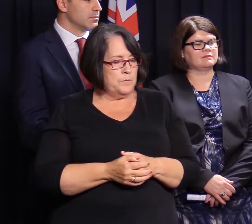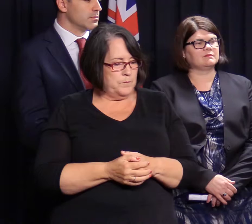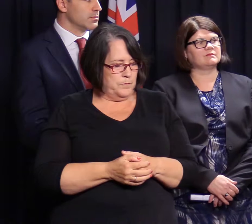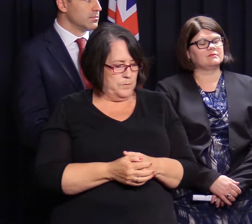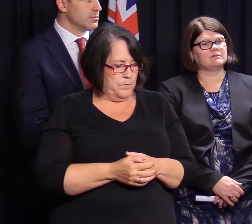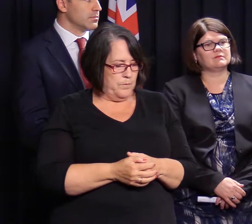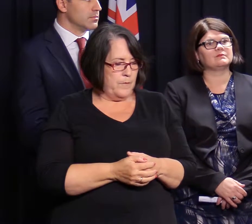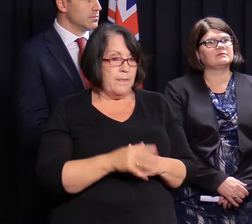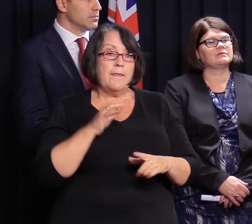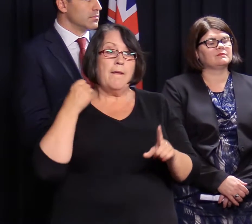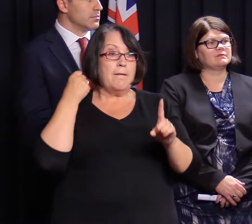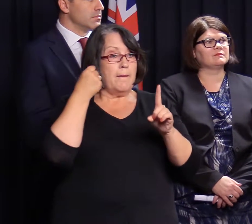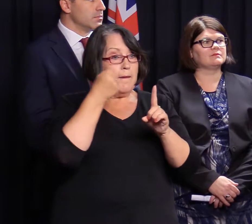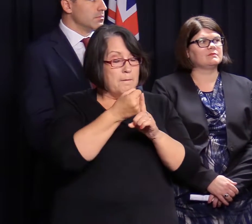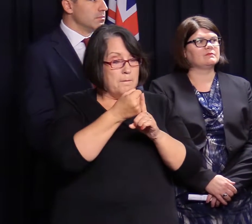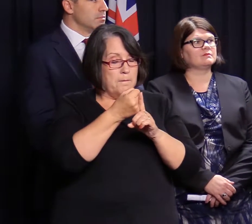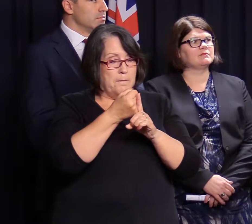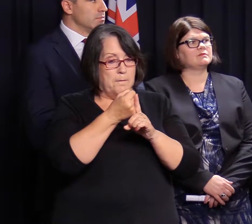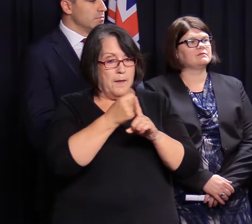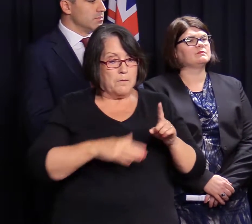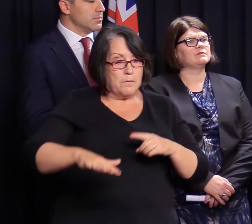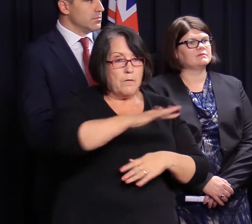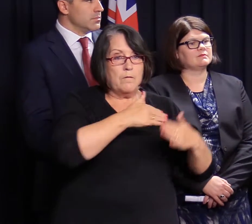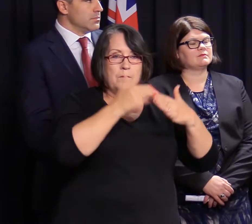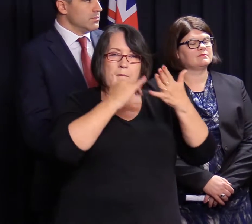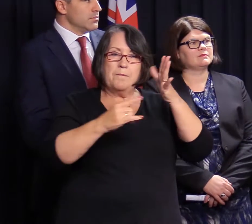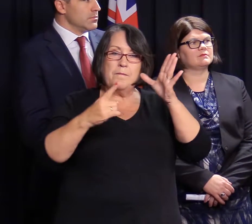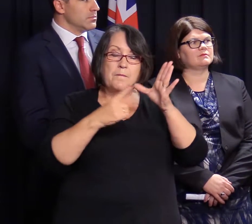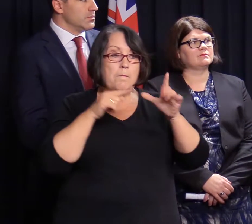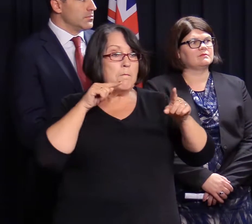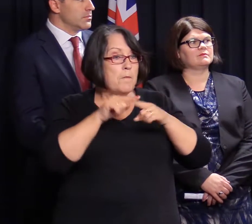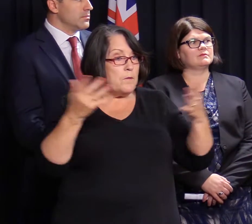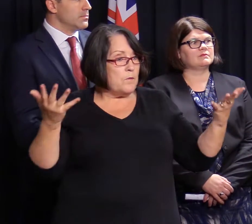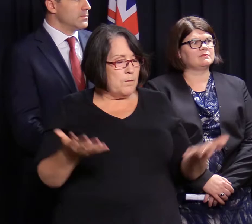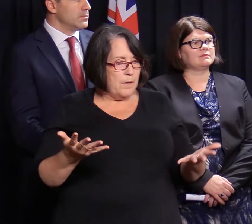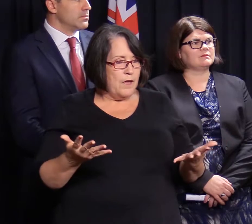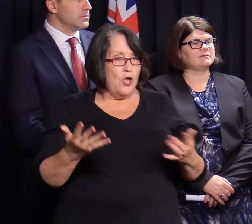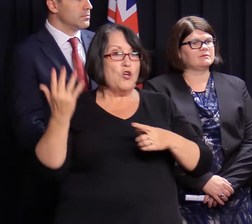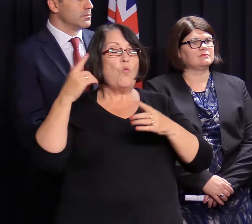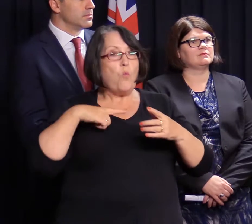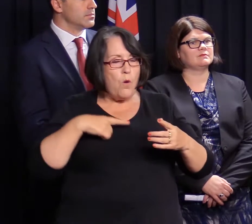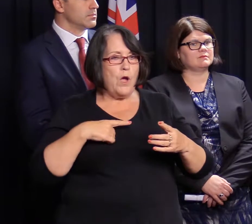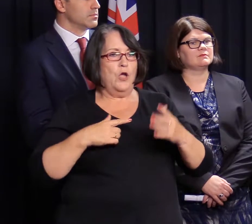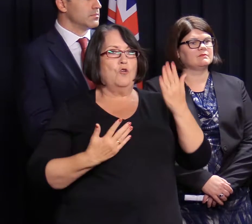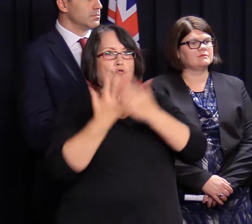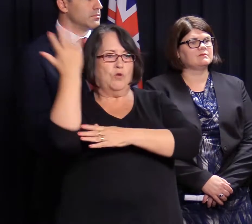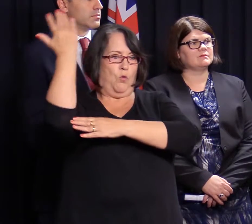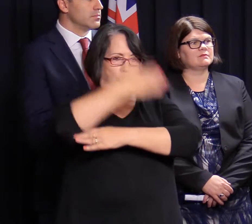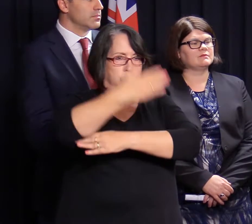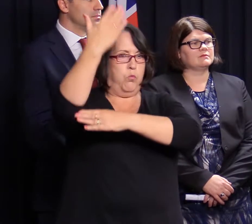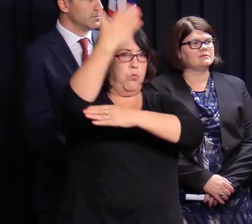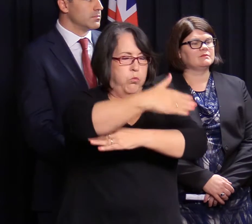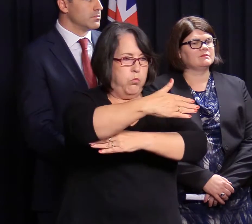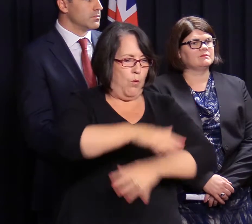The impacts across the state have primarily been related to trees down, storm damage and flood